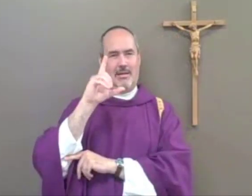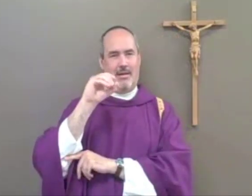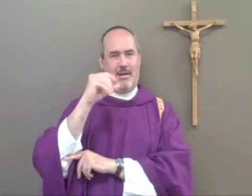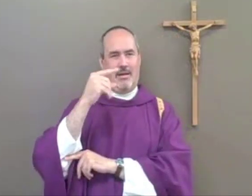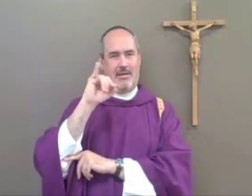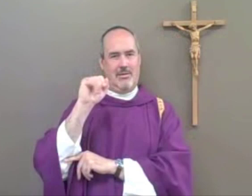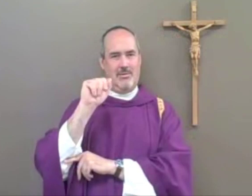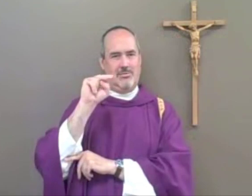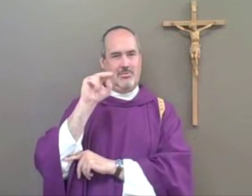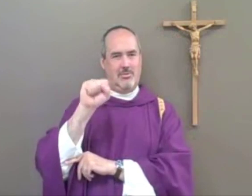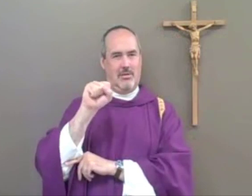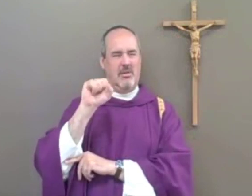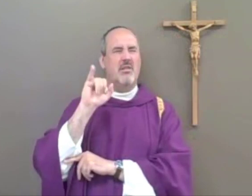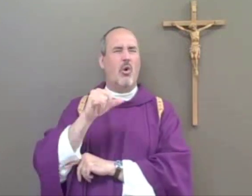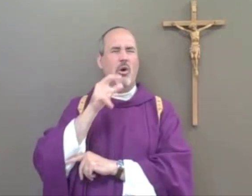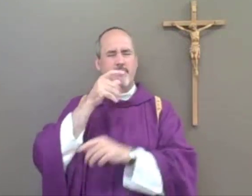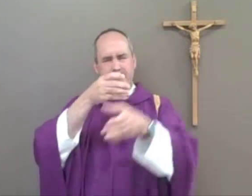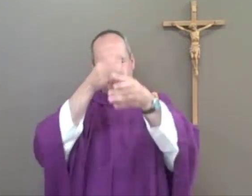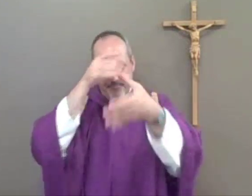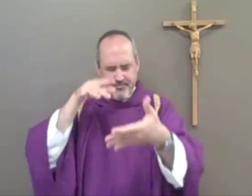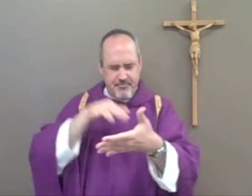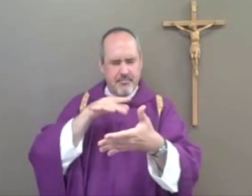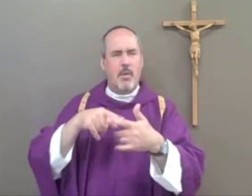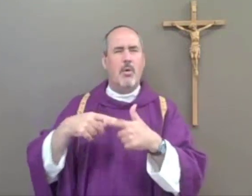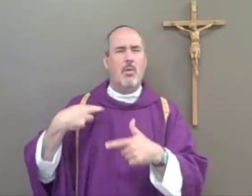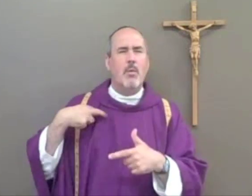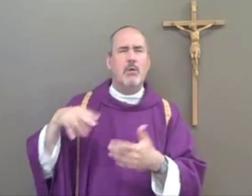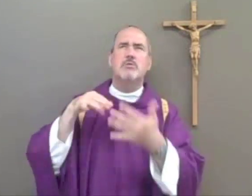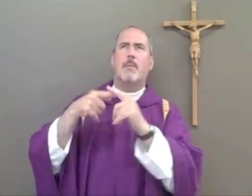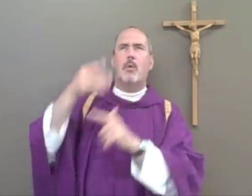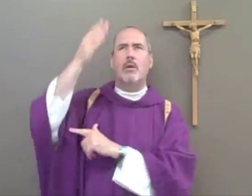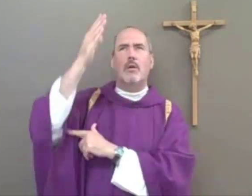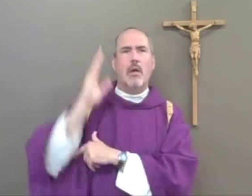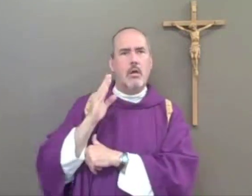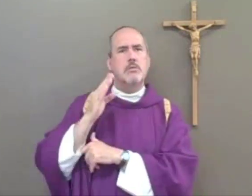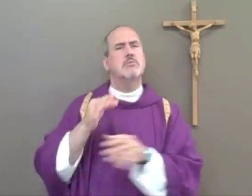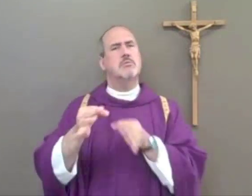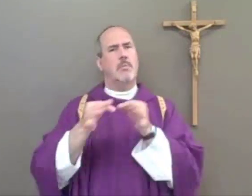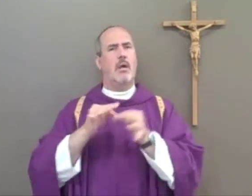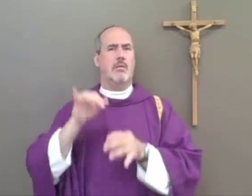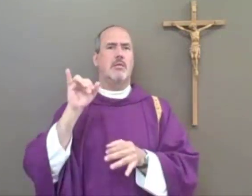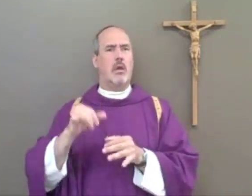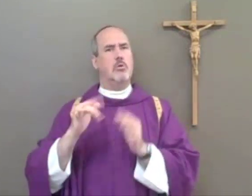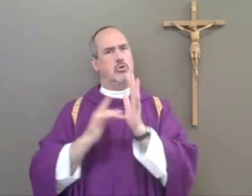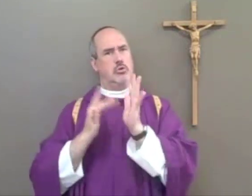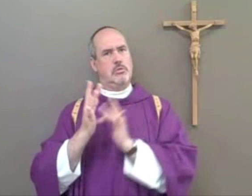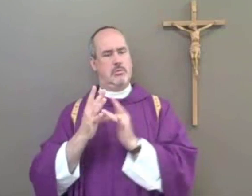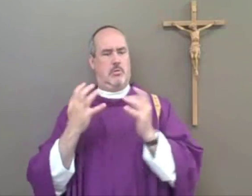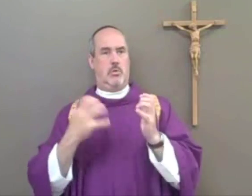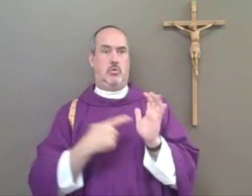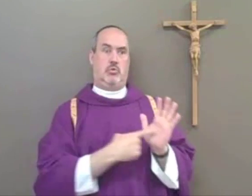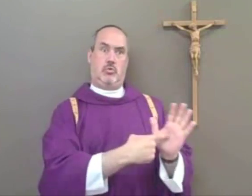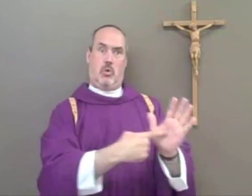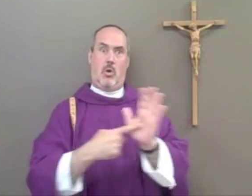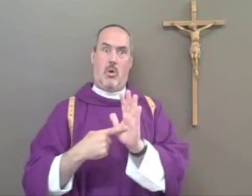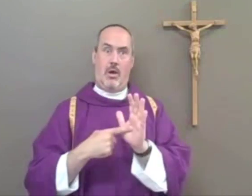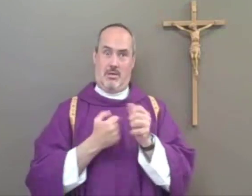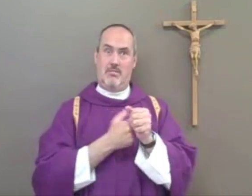Well, there are many theologians, people who study religion, who say that he did